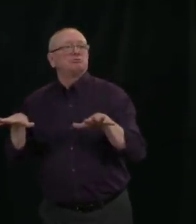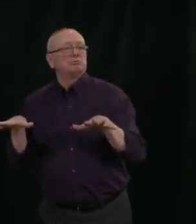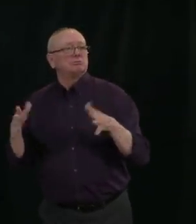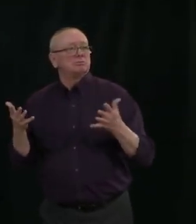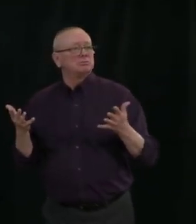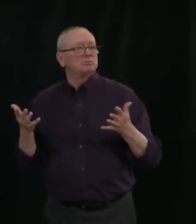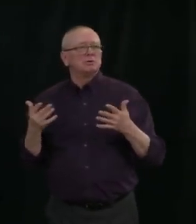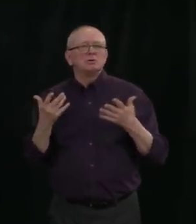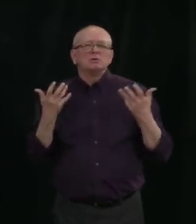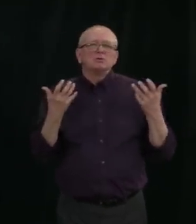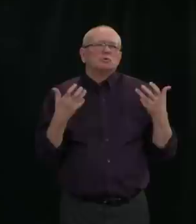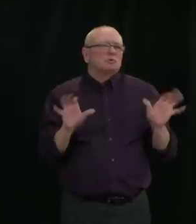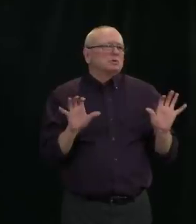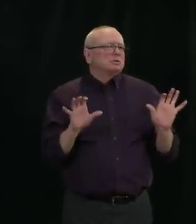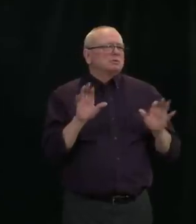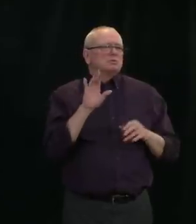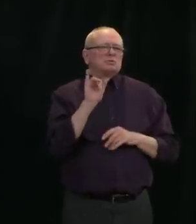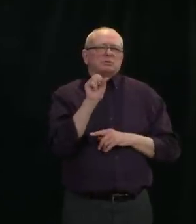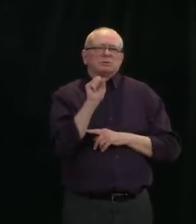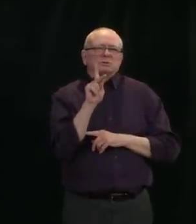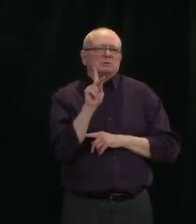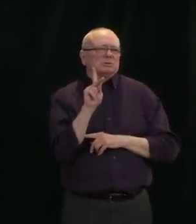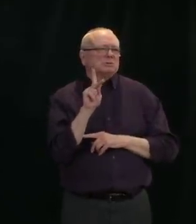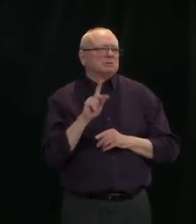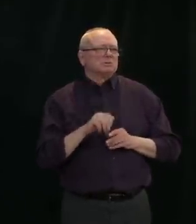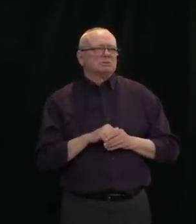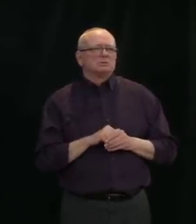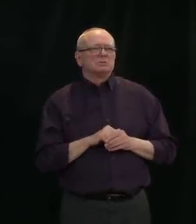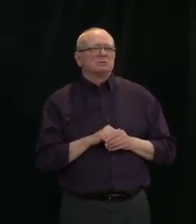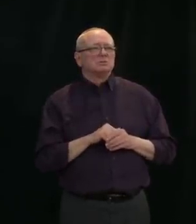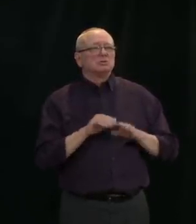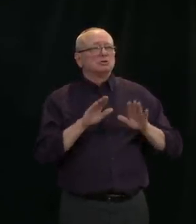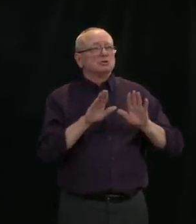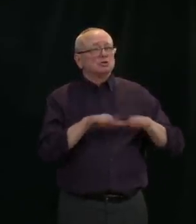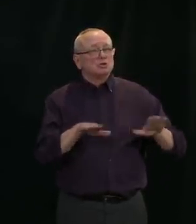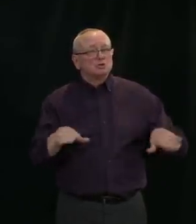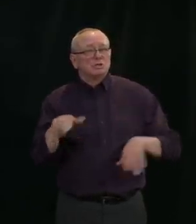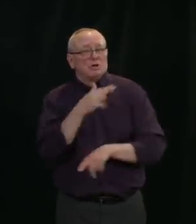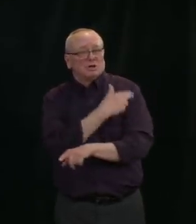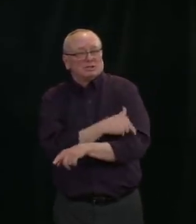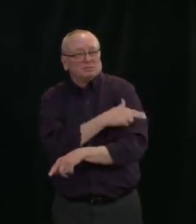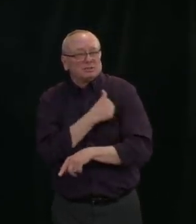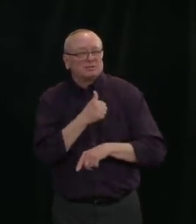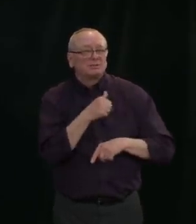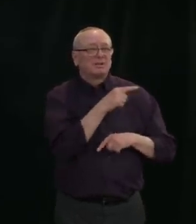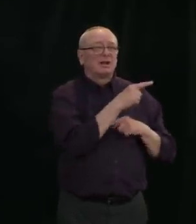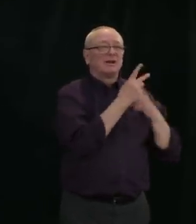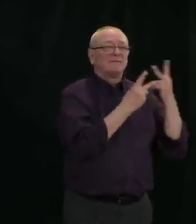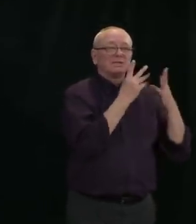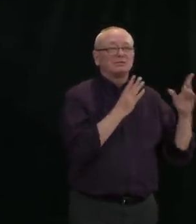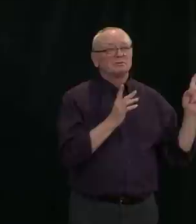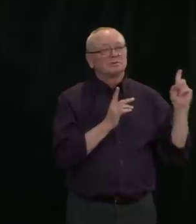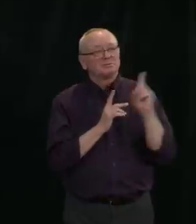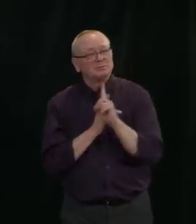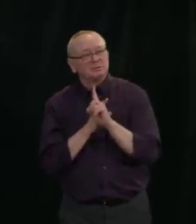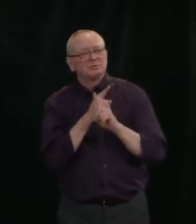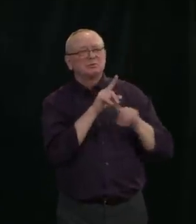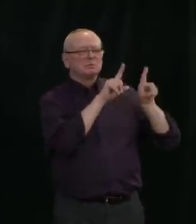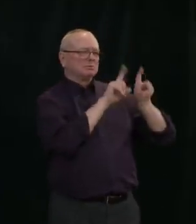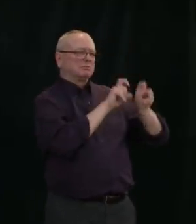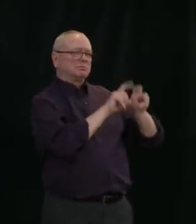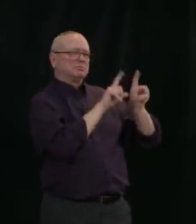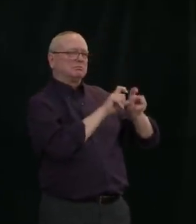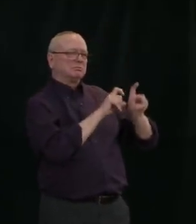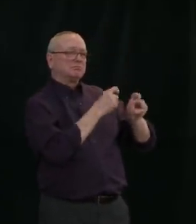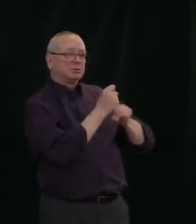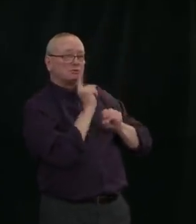sure that visitors have a screening check when they come in the door of a hospital. But really the fewer people who come into